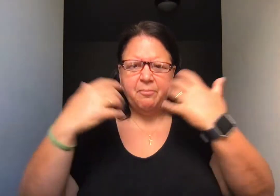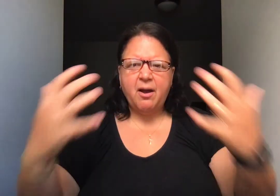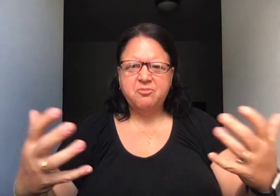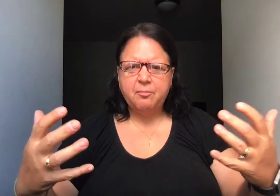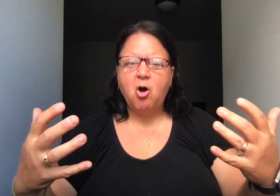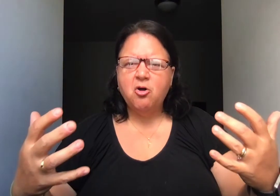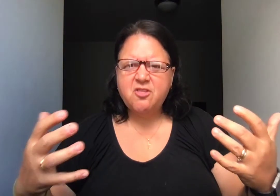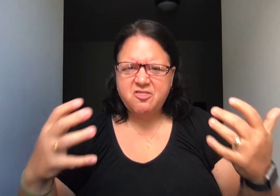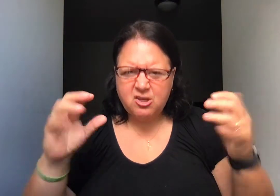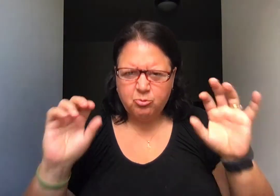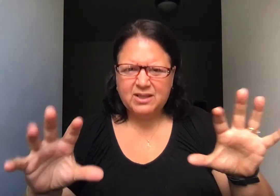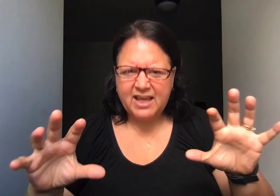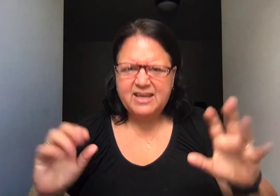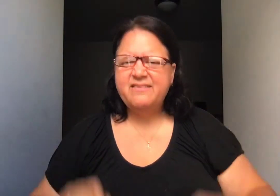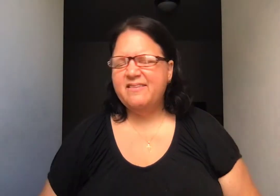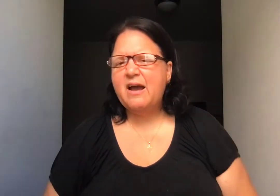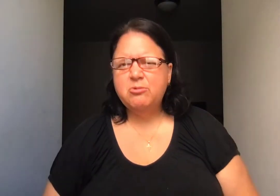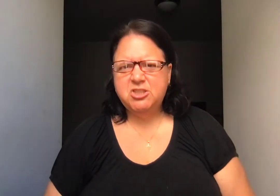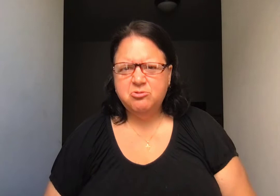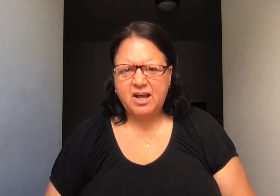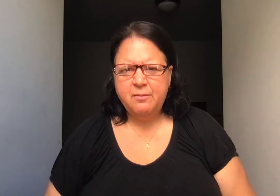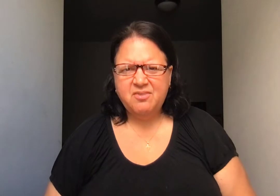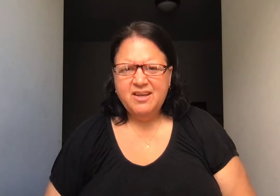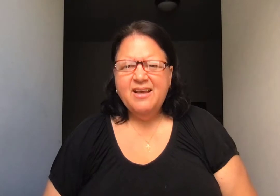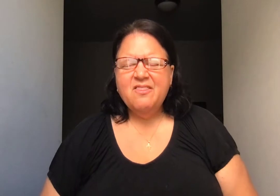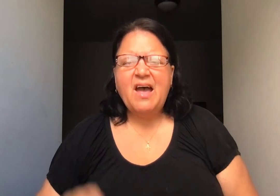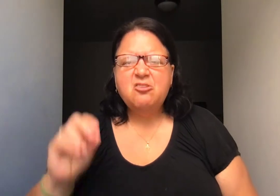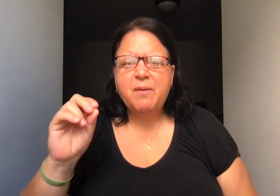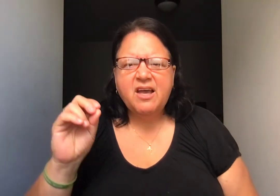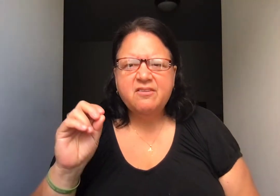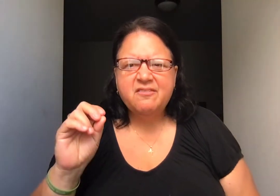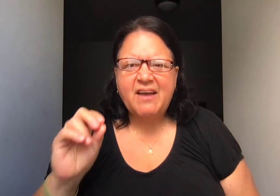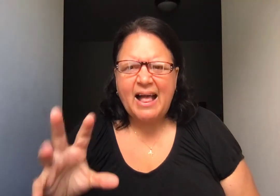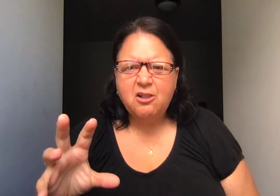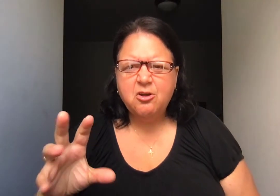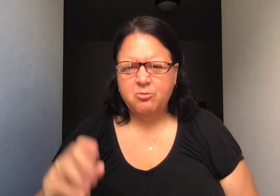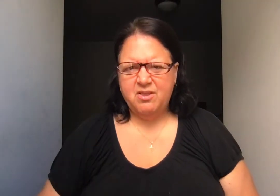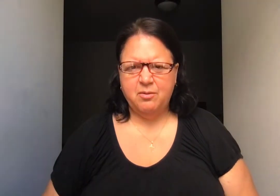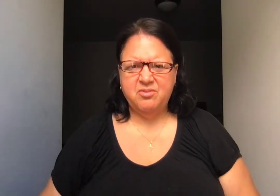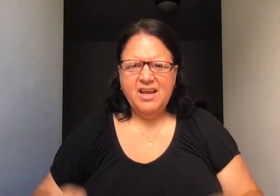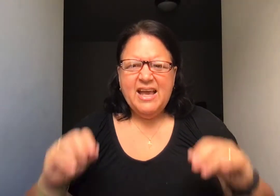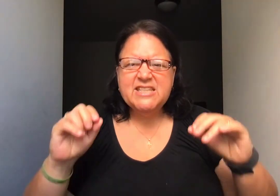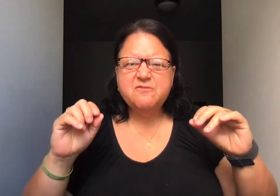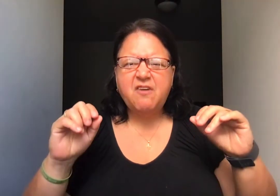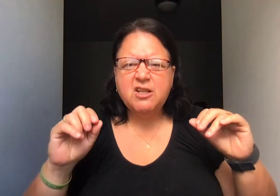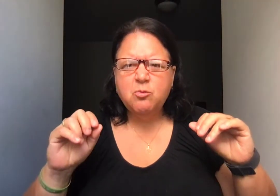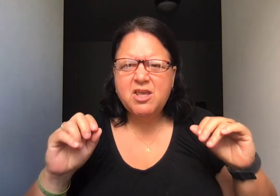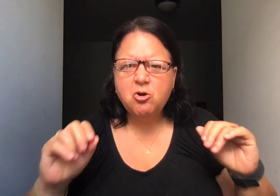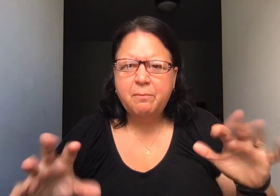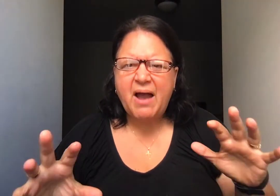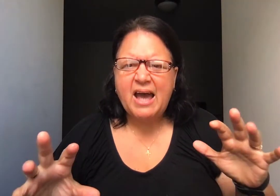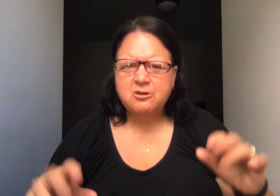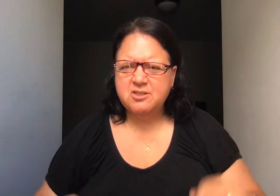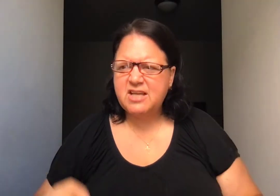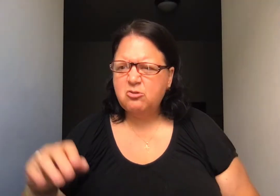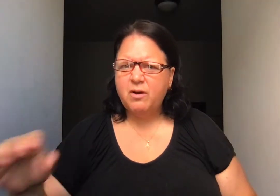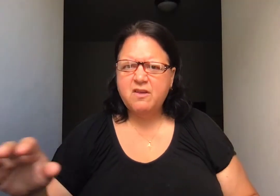pops up all the things related to that which you typed, that's because of algorithms. It's following your patterns. That's why the